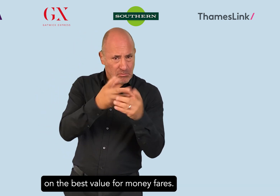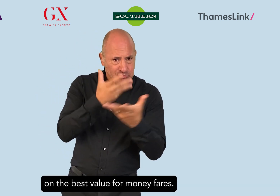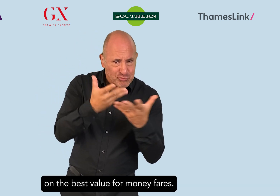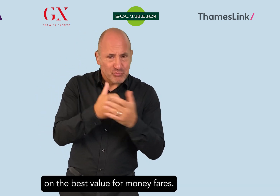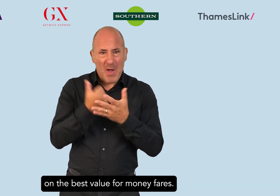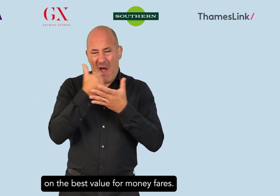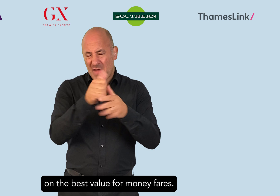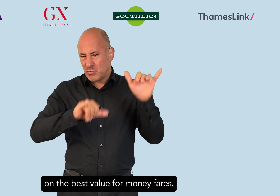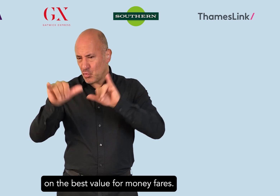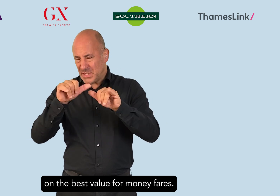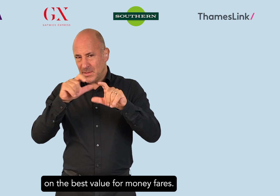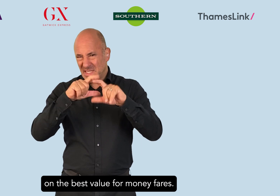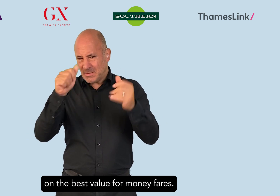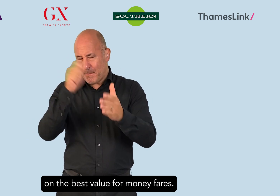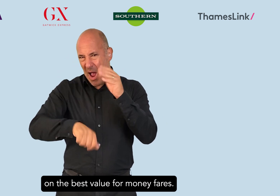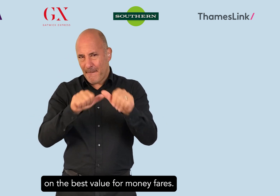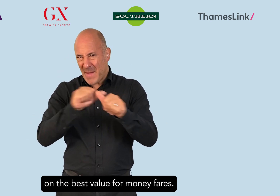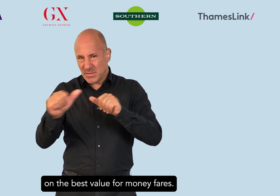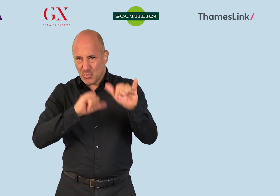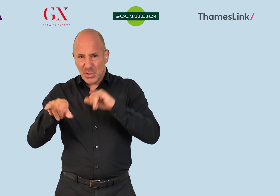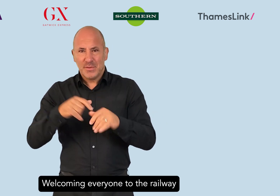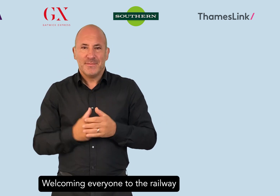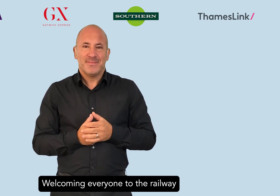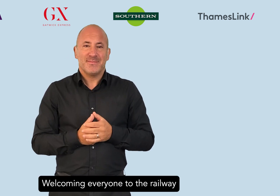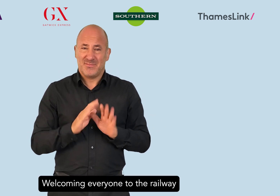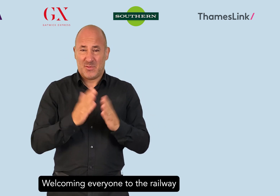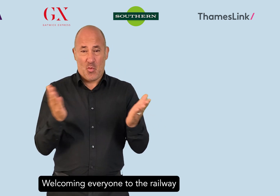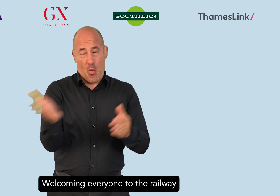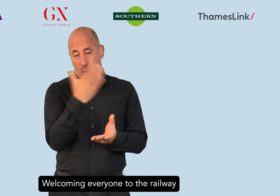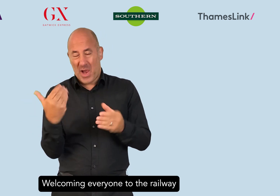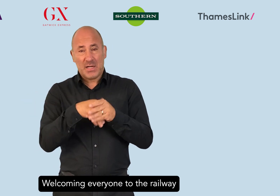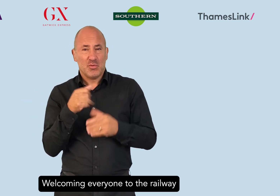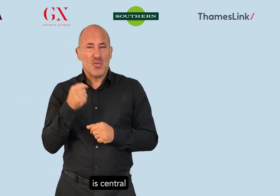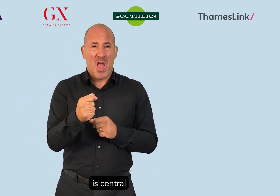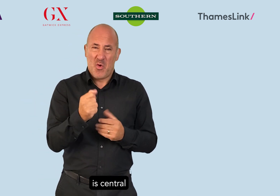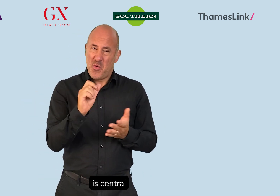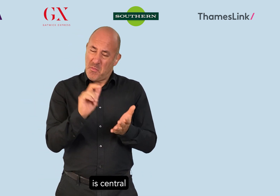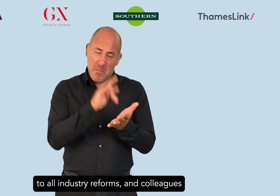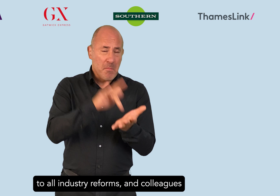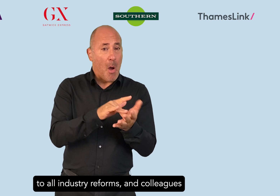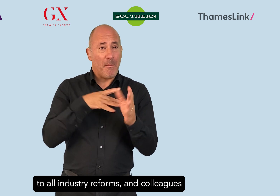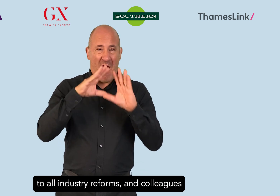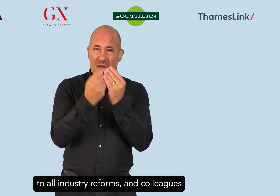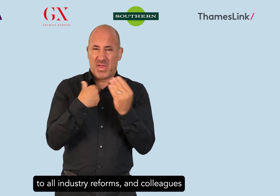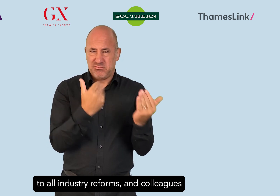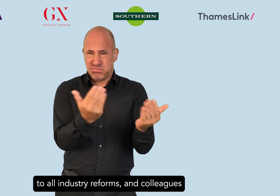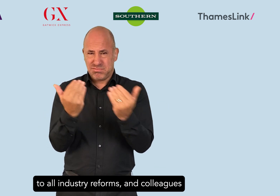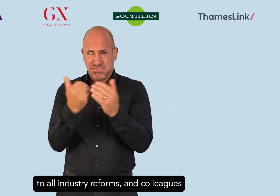the best value-for-money fares. Welcoming everyone to the railway is central to all industry reforms,